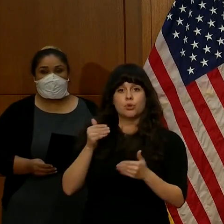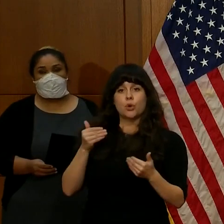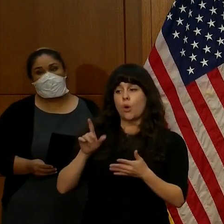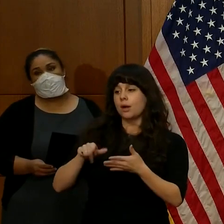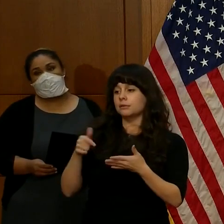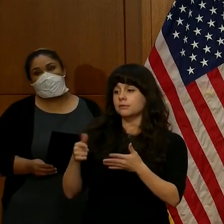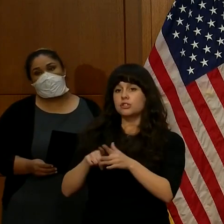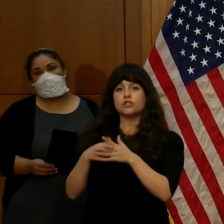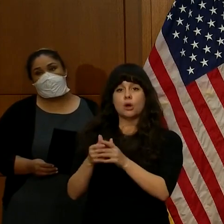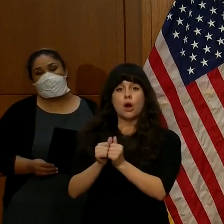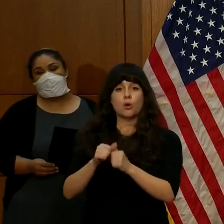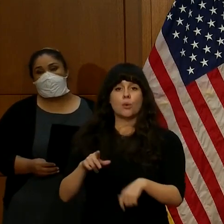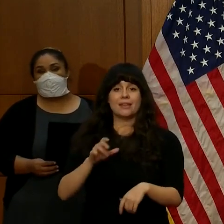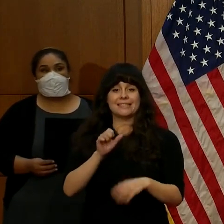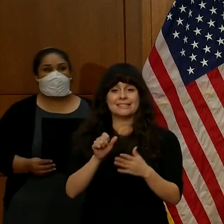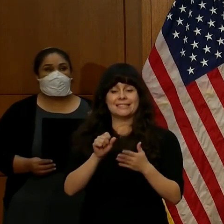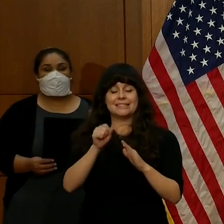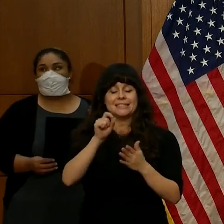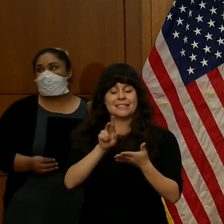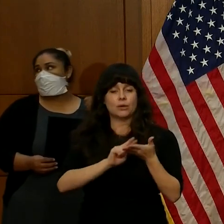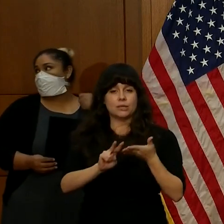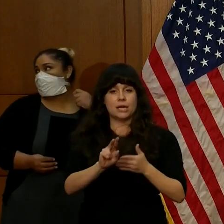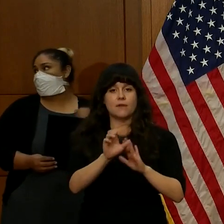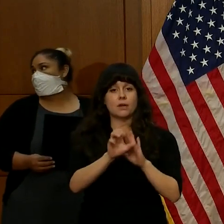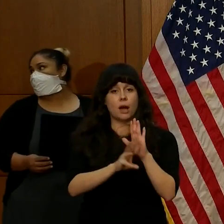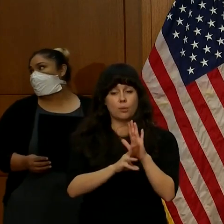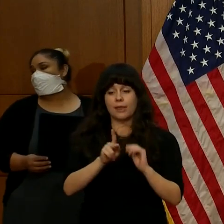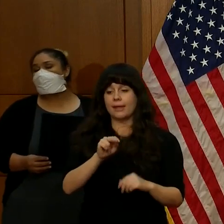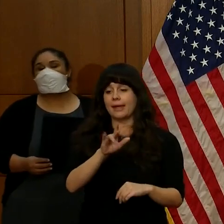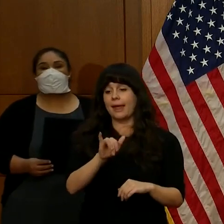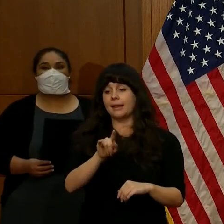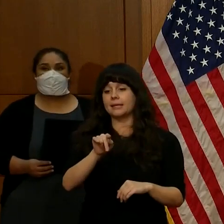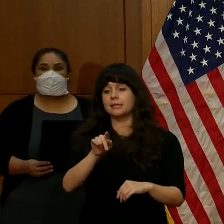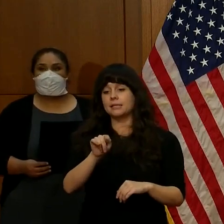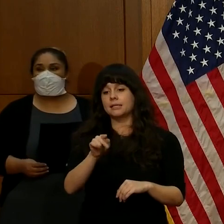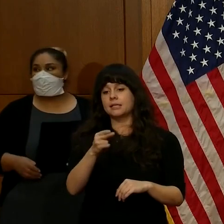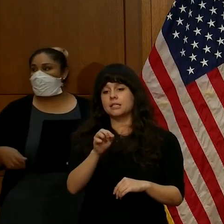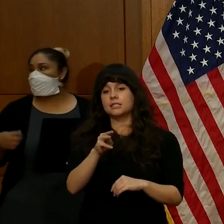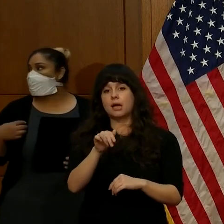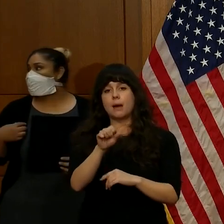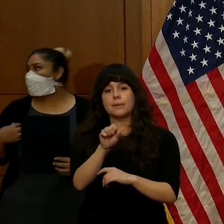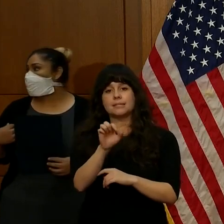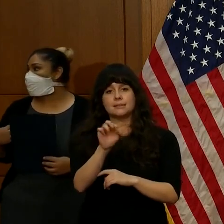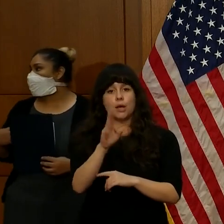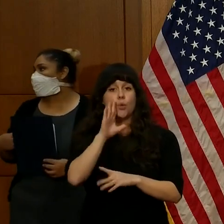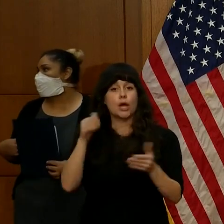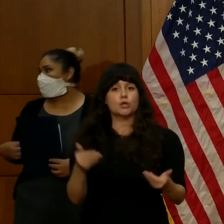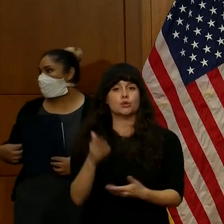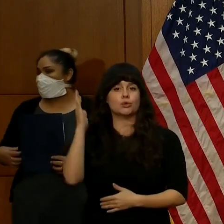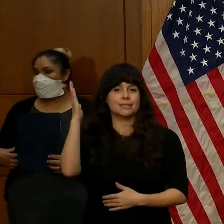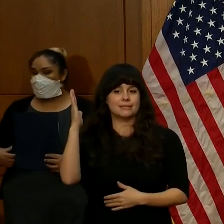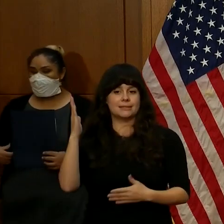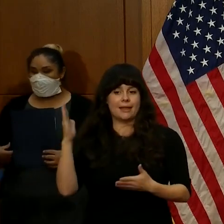Commonwealth, Kelly Thomason, and she will introduce our guest. Secretary Thomason, welcome.